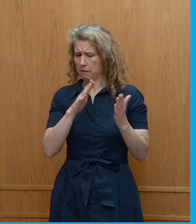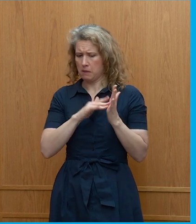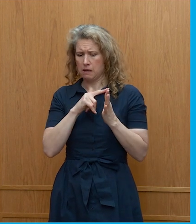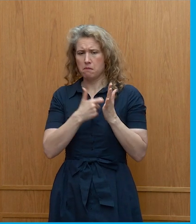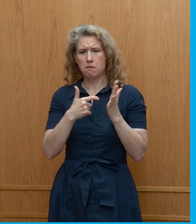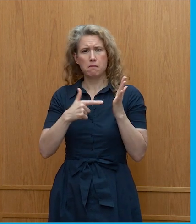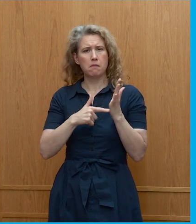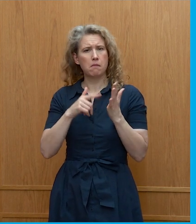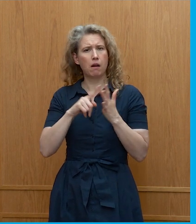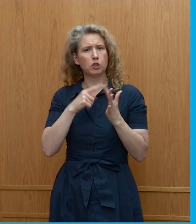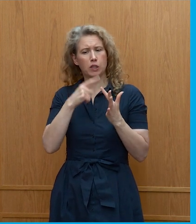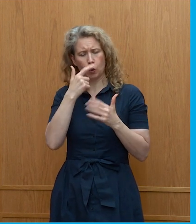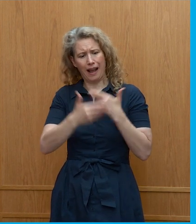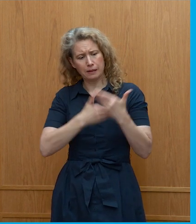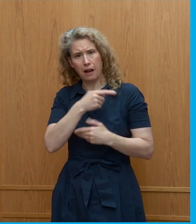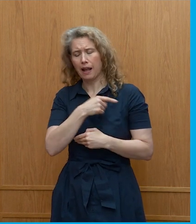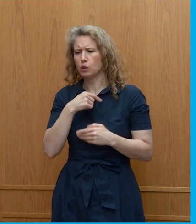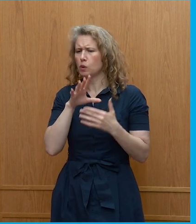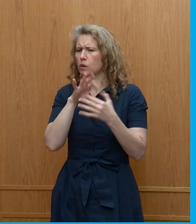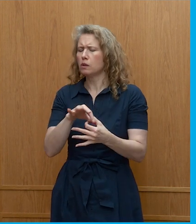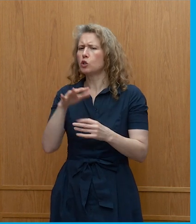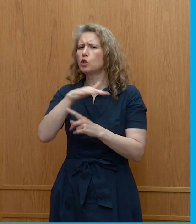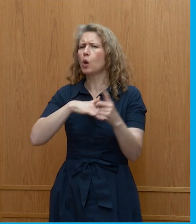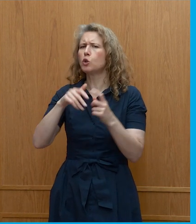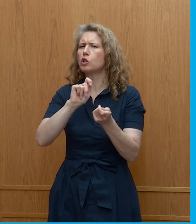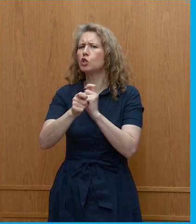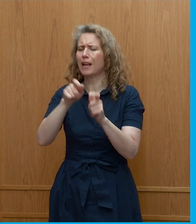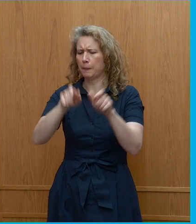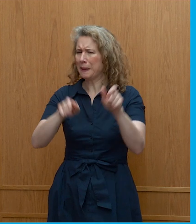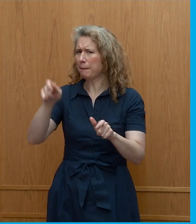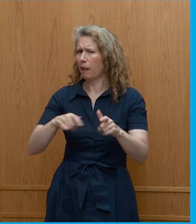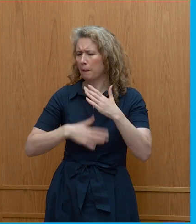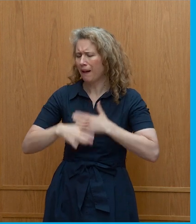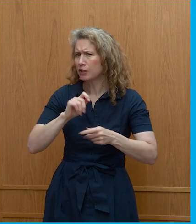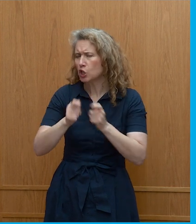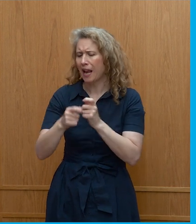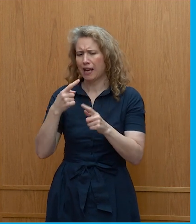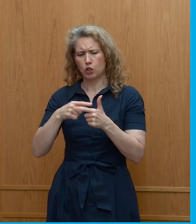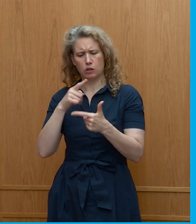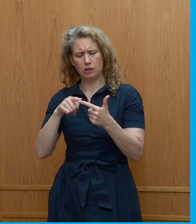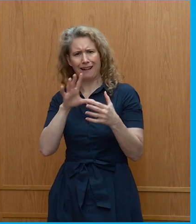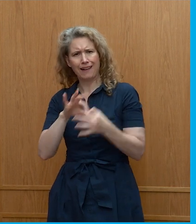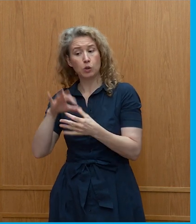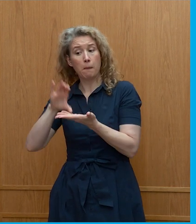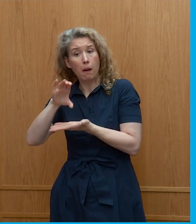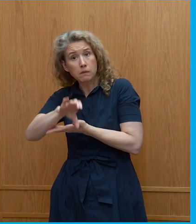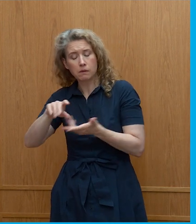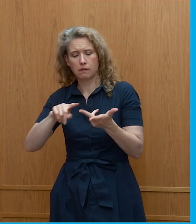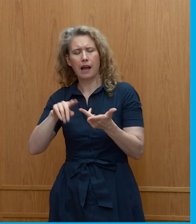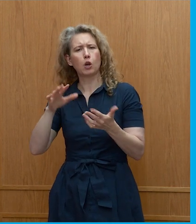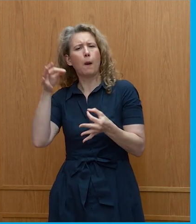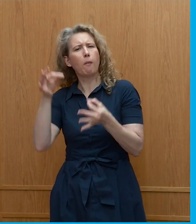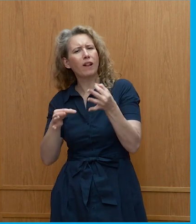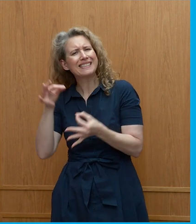as well as, you you made the point around social change, point around funding and political will has been made. You know,